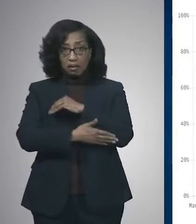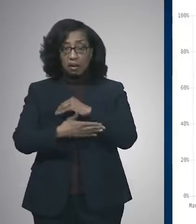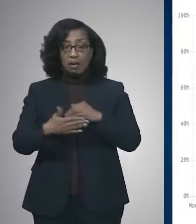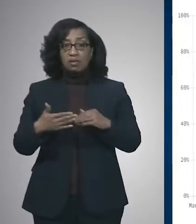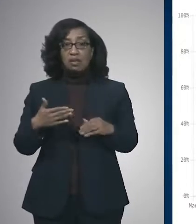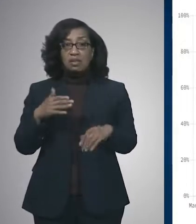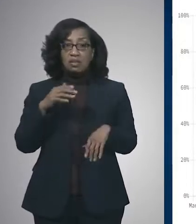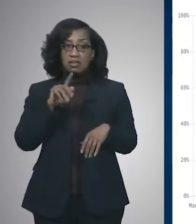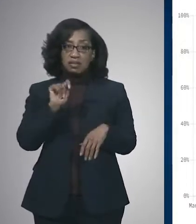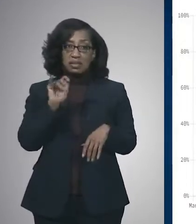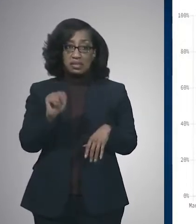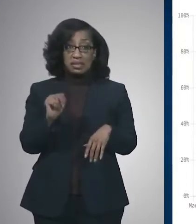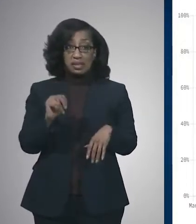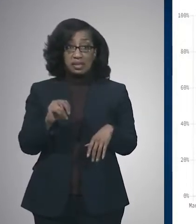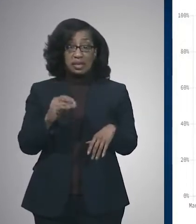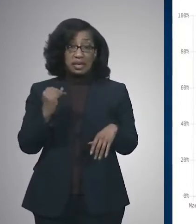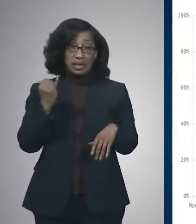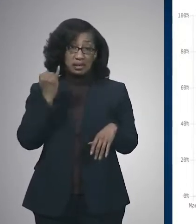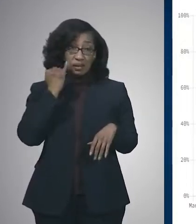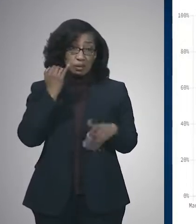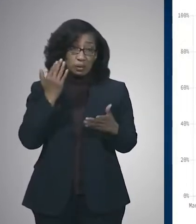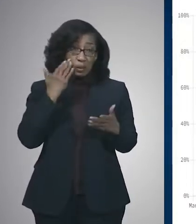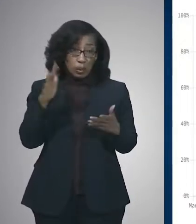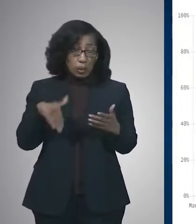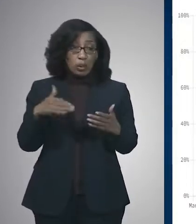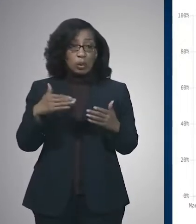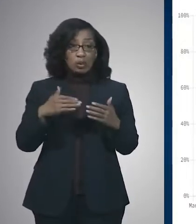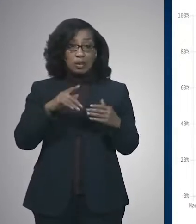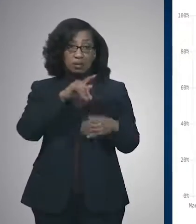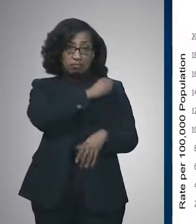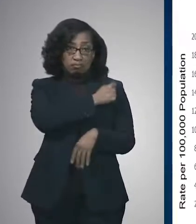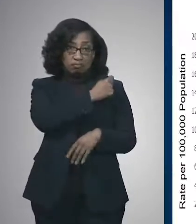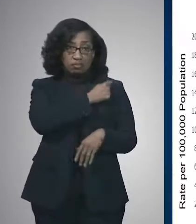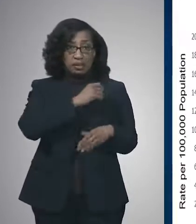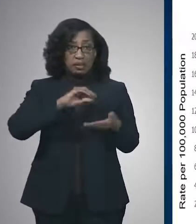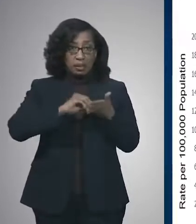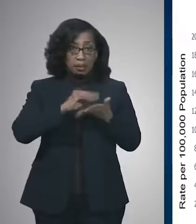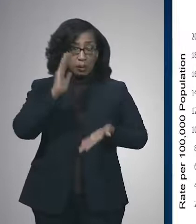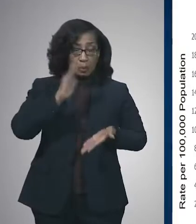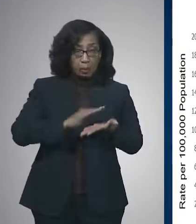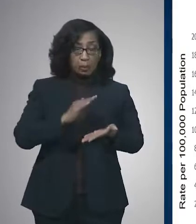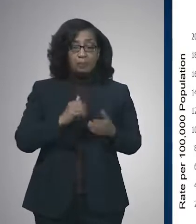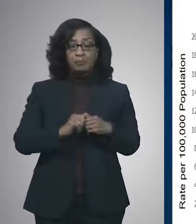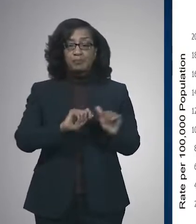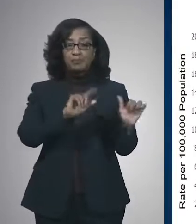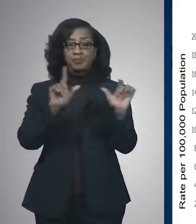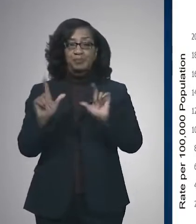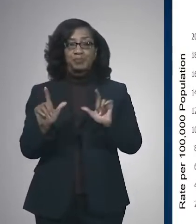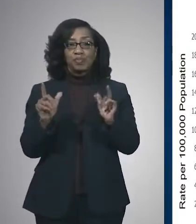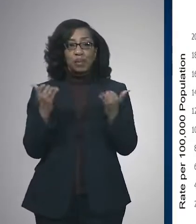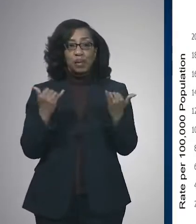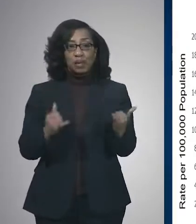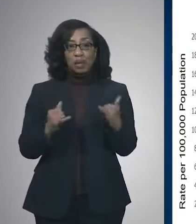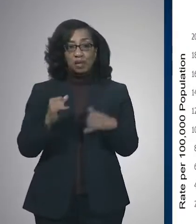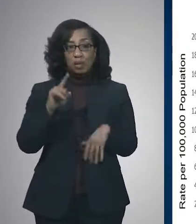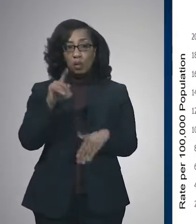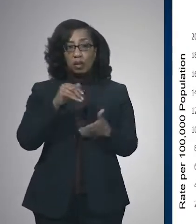percentage of population fully vaccinated of the metros. Next slide. Currently, there are 1